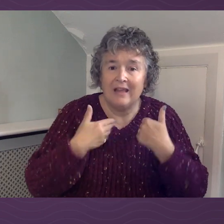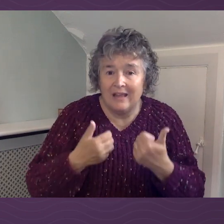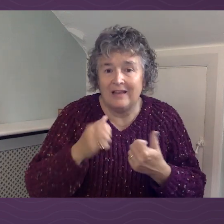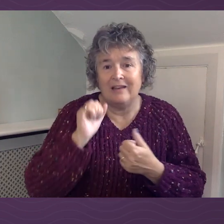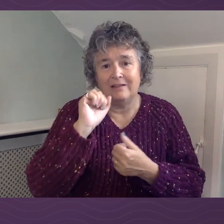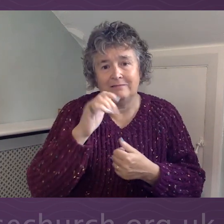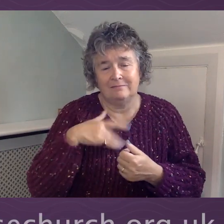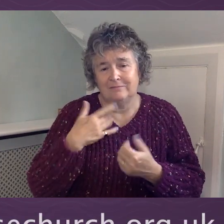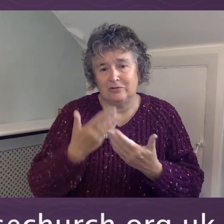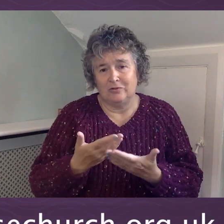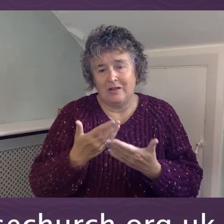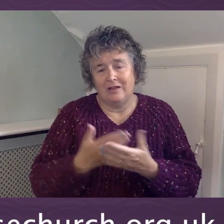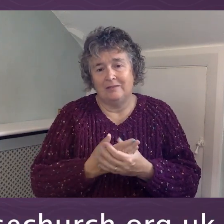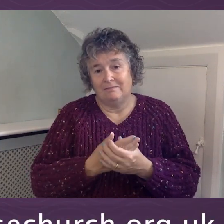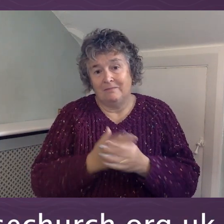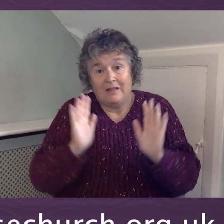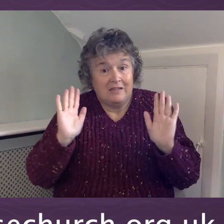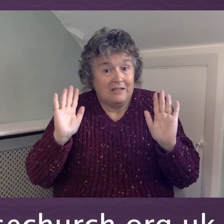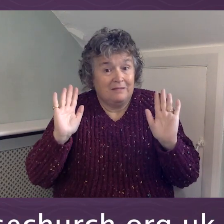your life today.